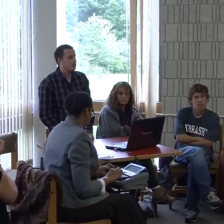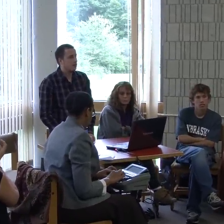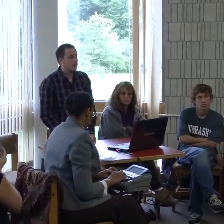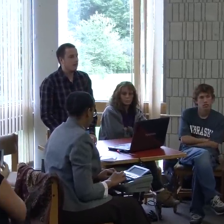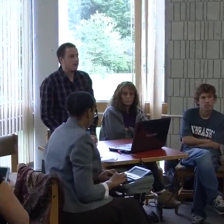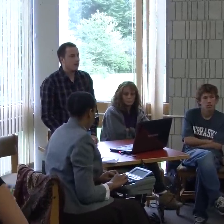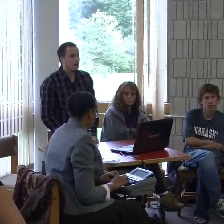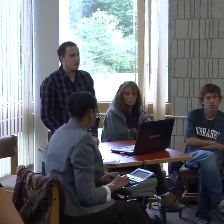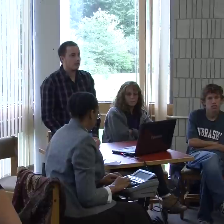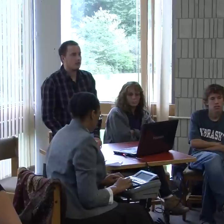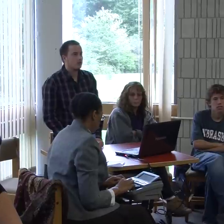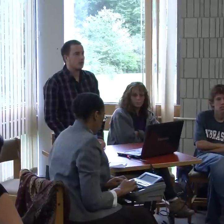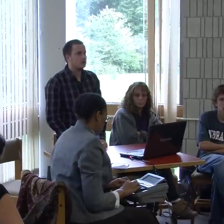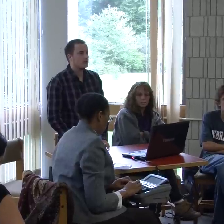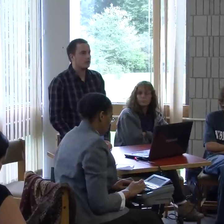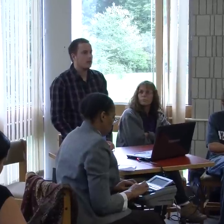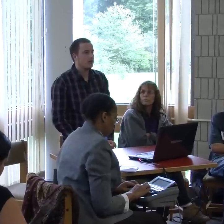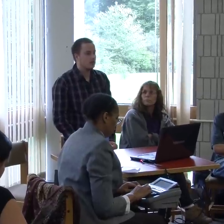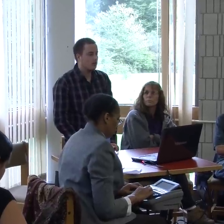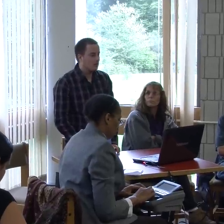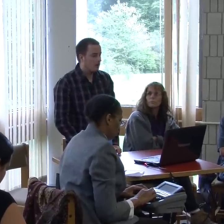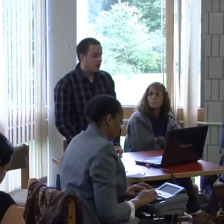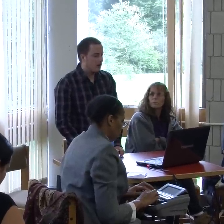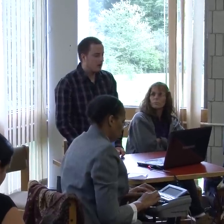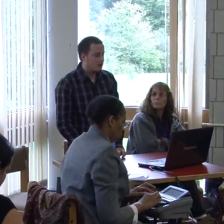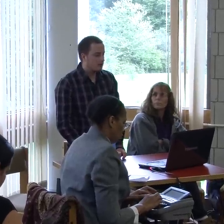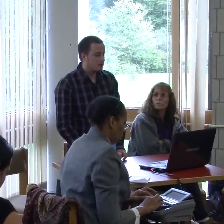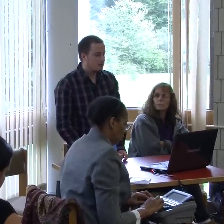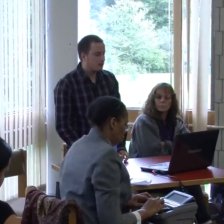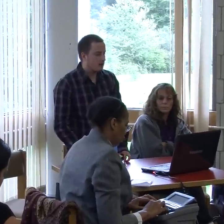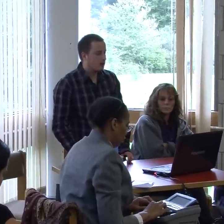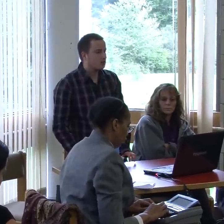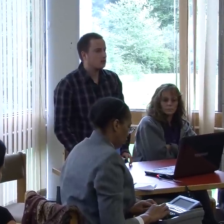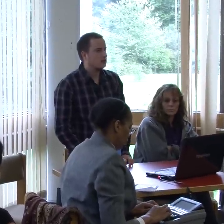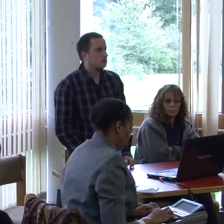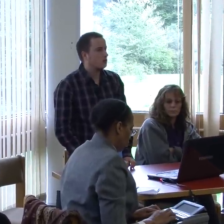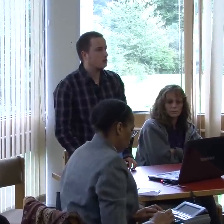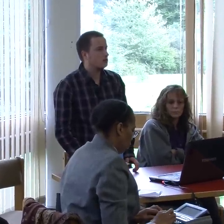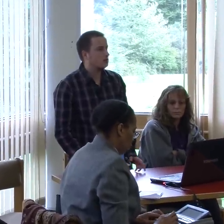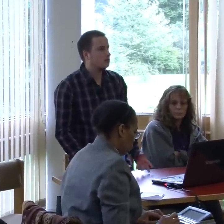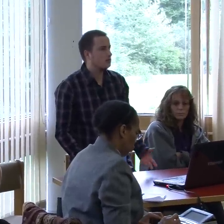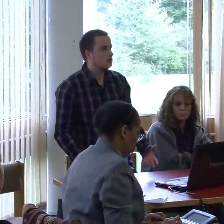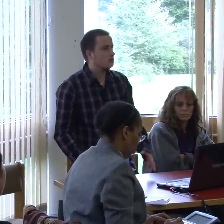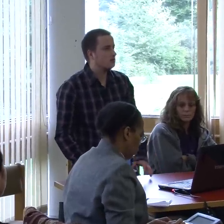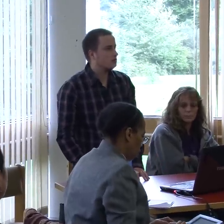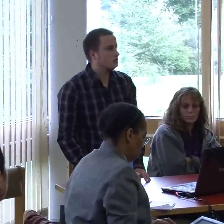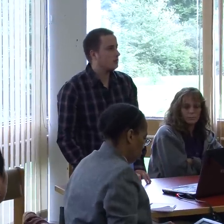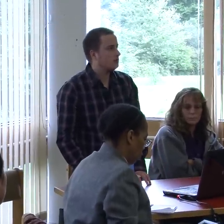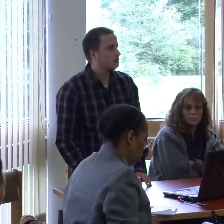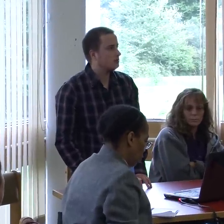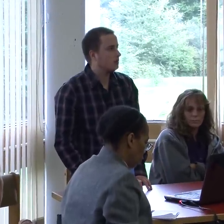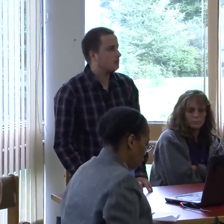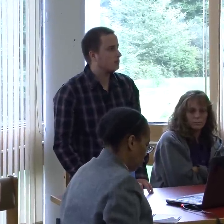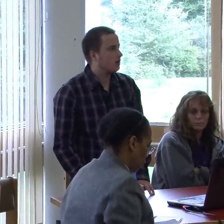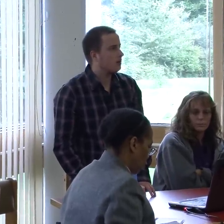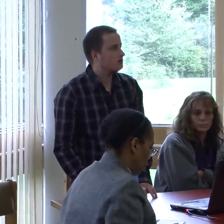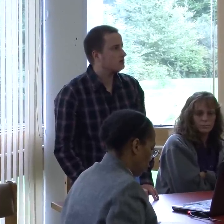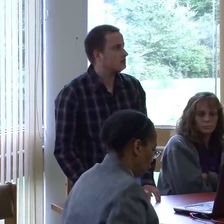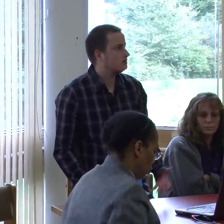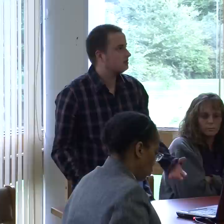in fall of 2011, and my ultimate goal is to be a newspaper columnist.